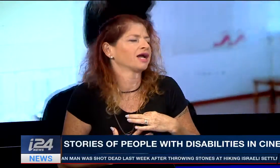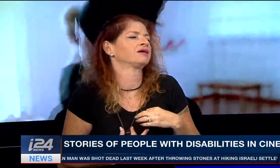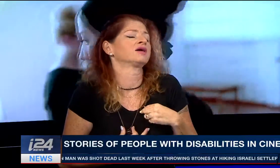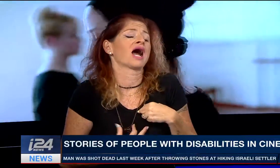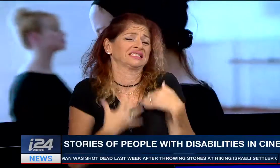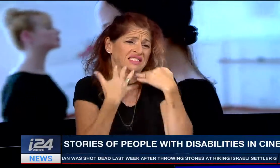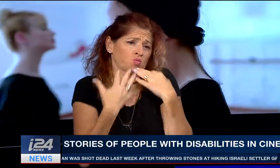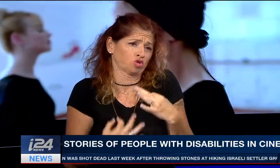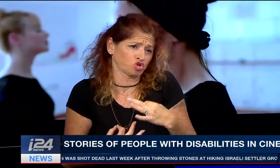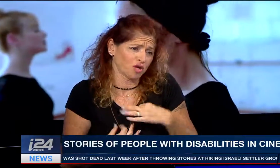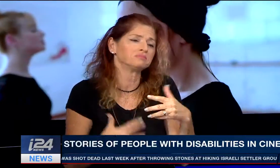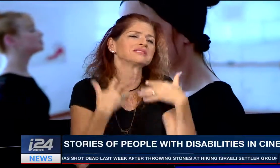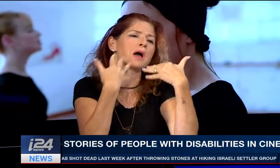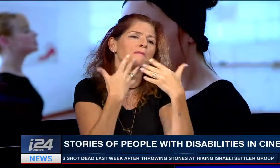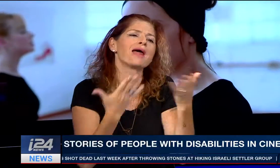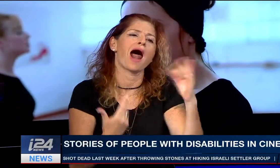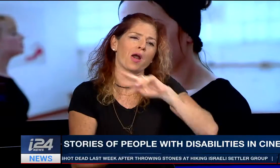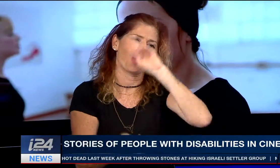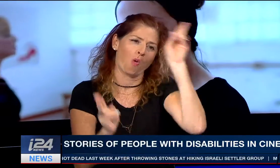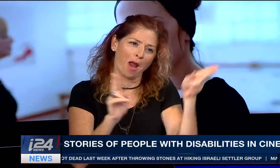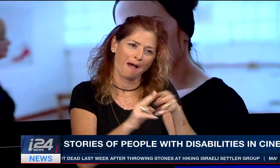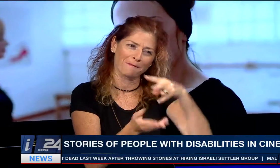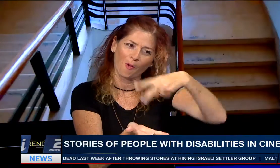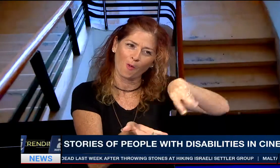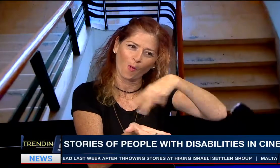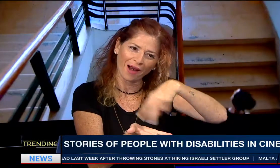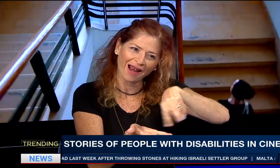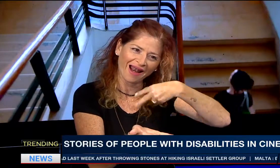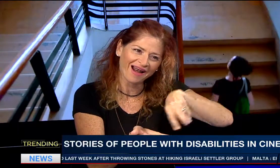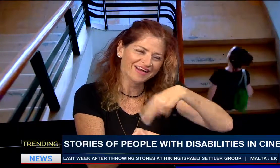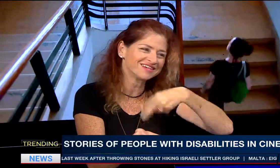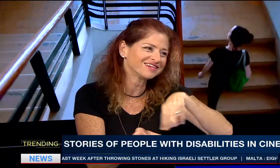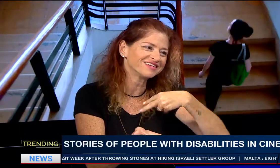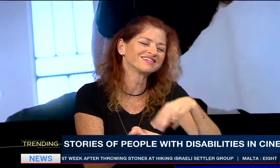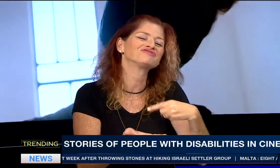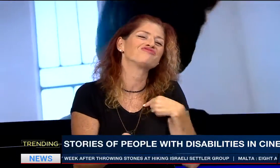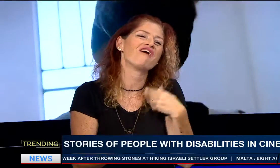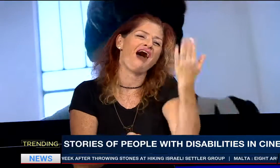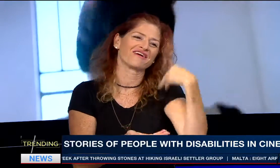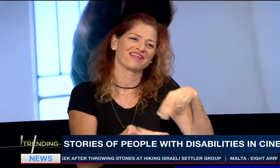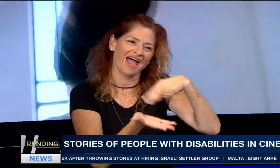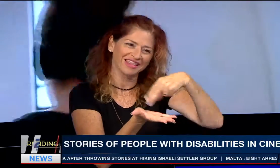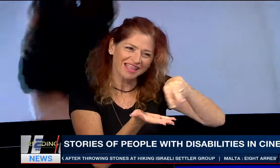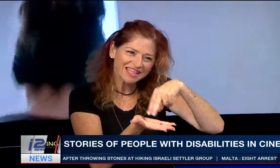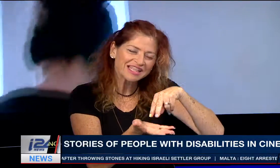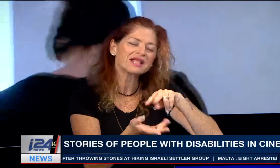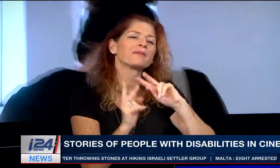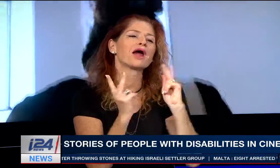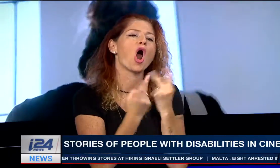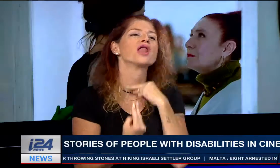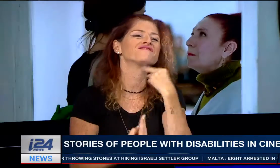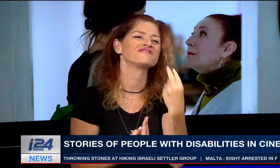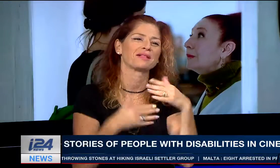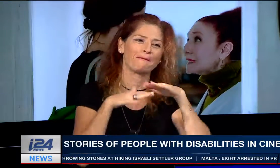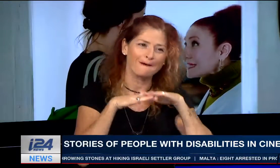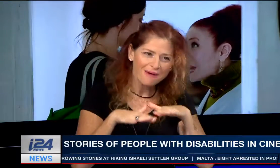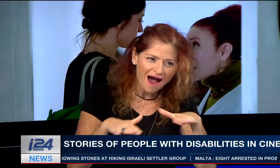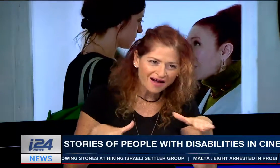me that I wanted to say my story, my story about dancing, I was a dancer. I was